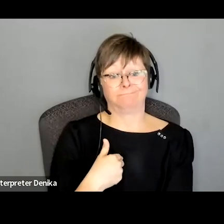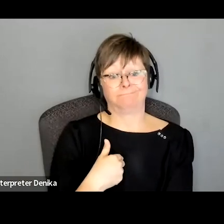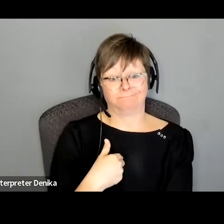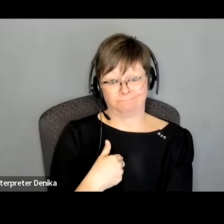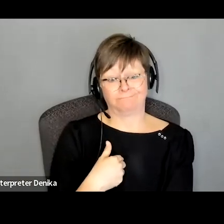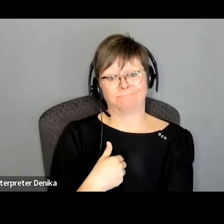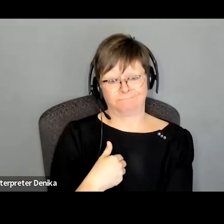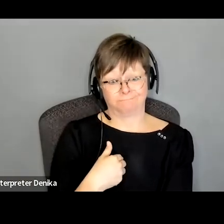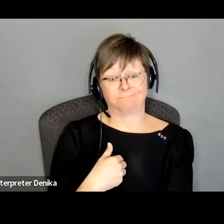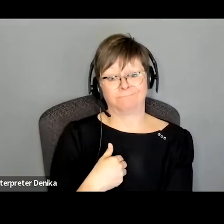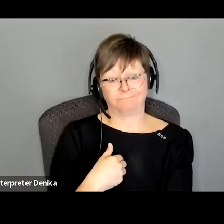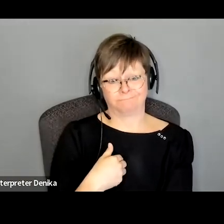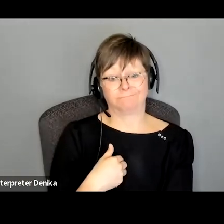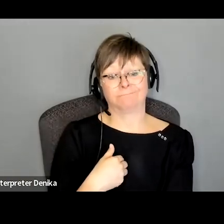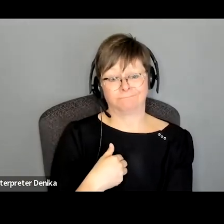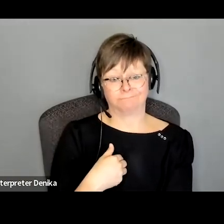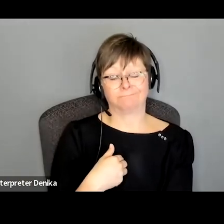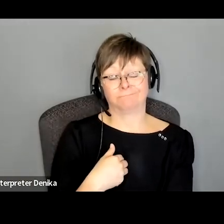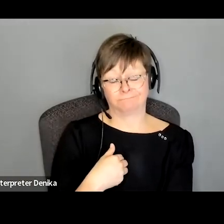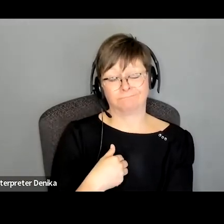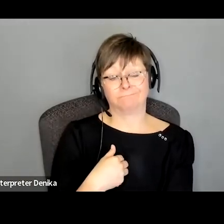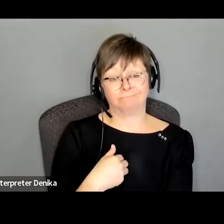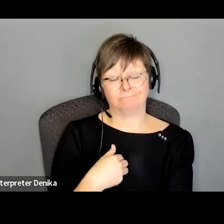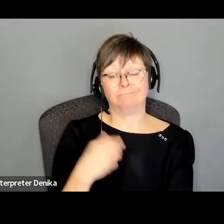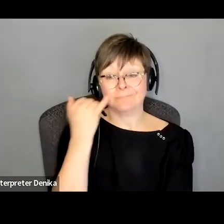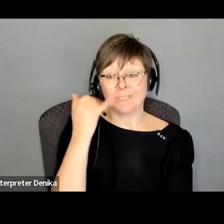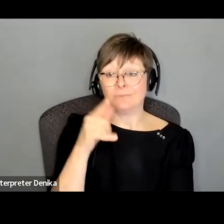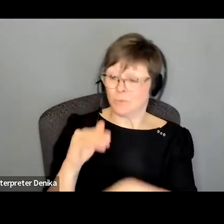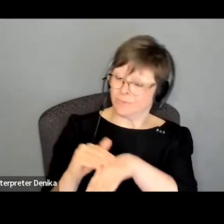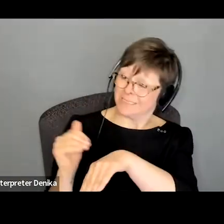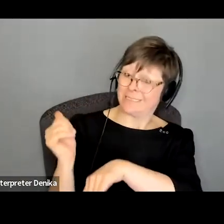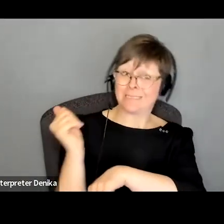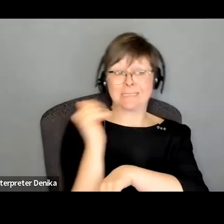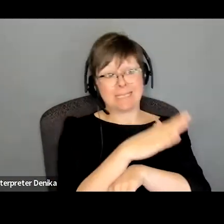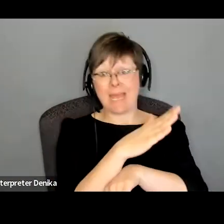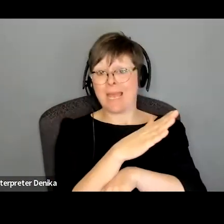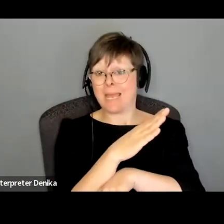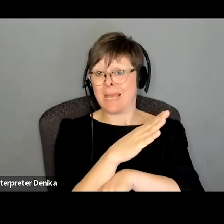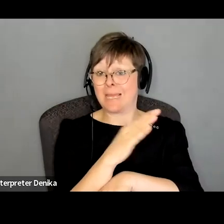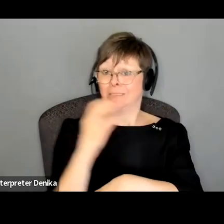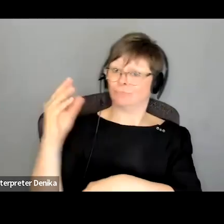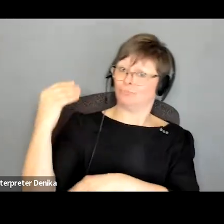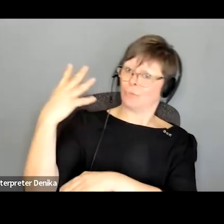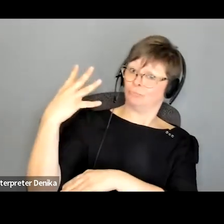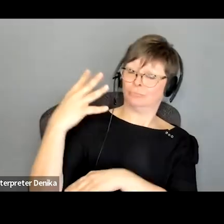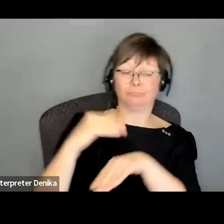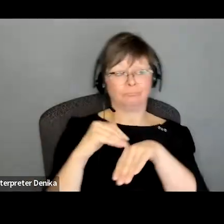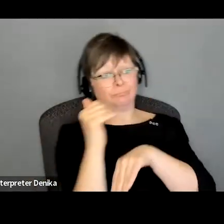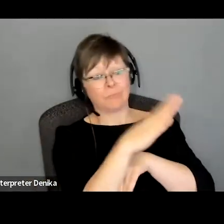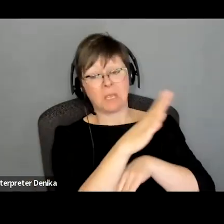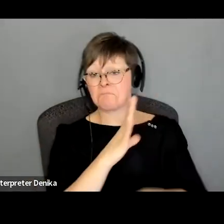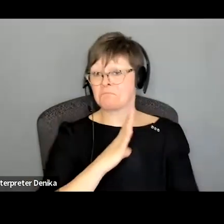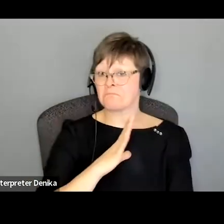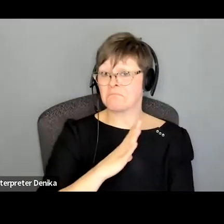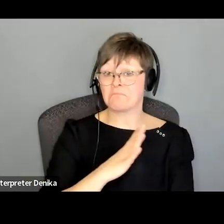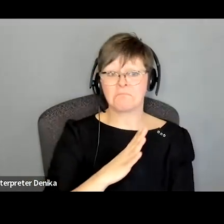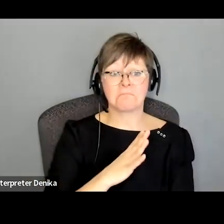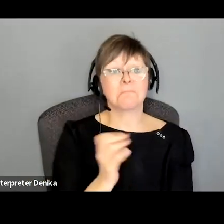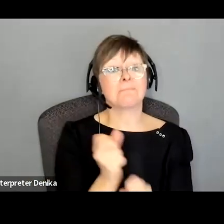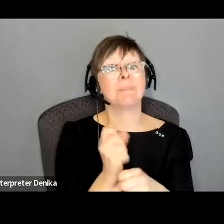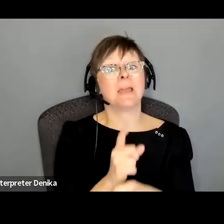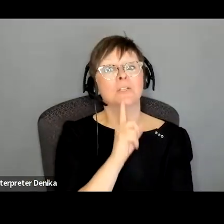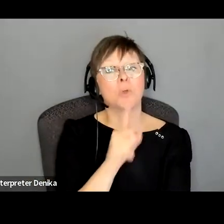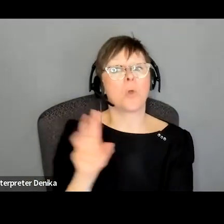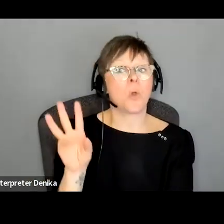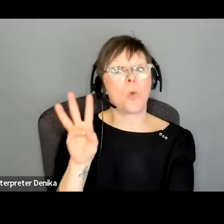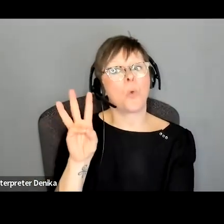i think if you you're sending in an unsolicited tape i think that's okay just make sure it's on a we transfer so it's